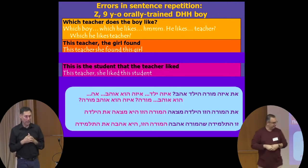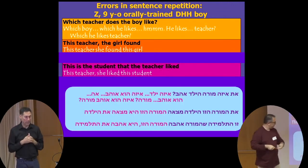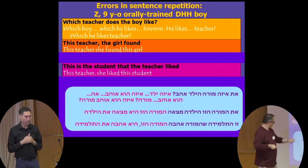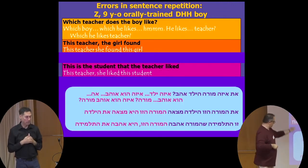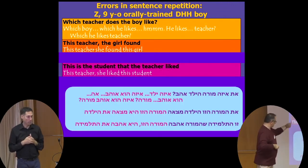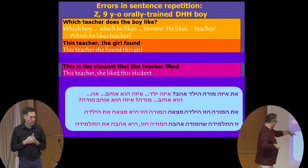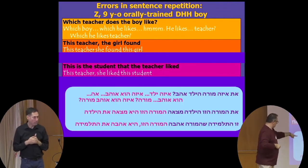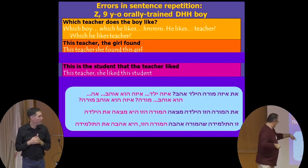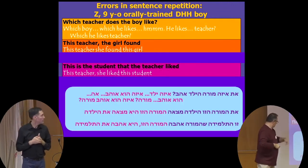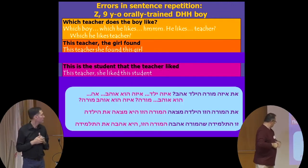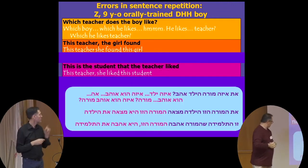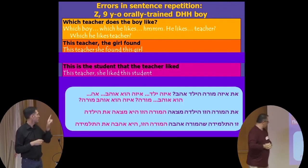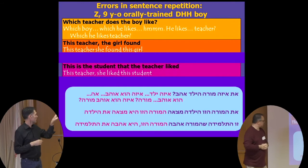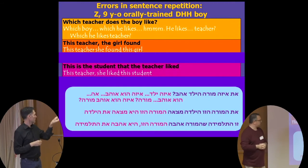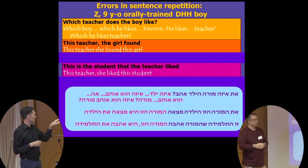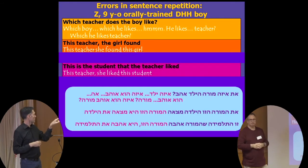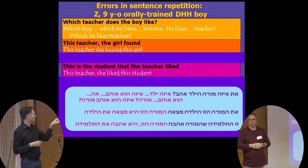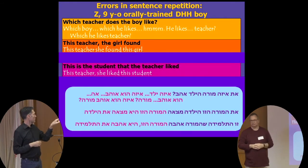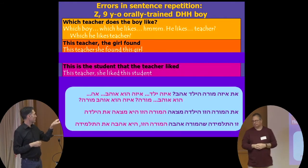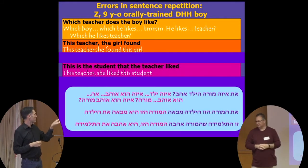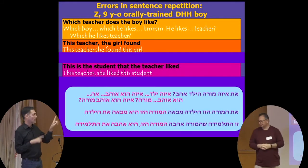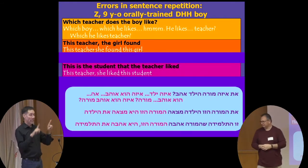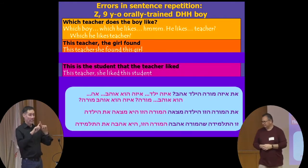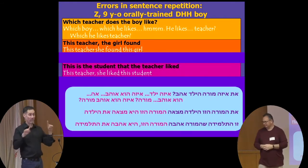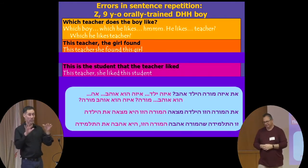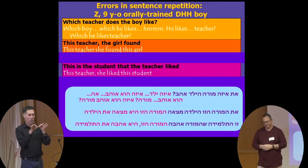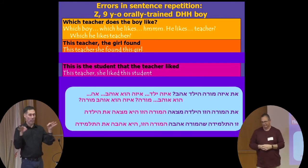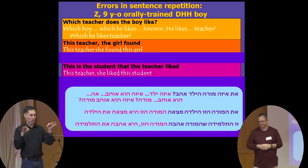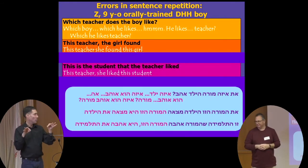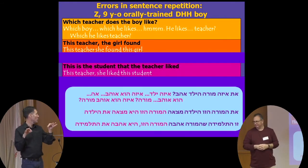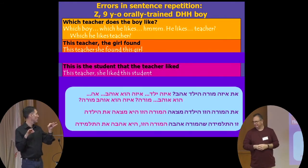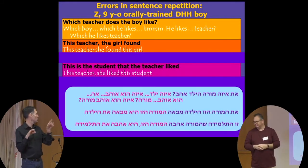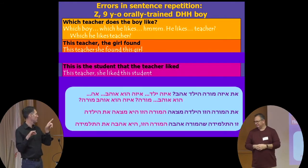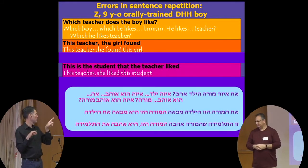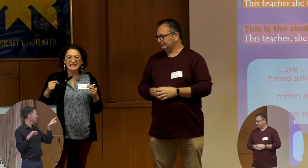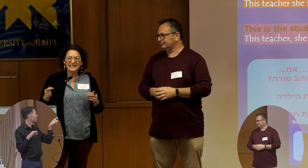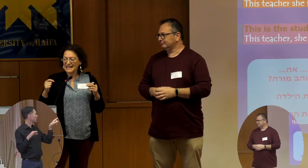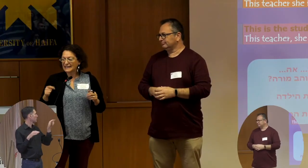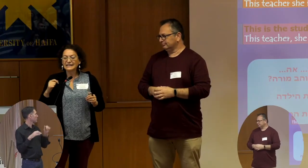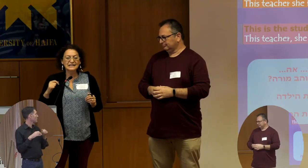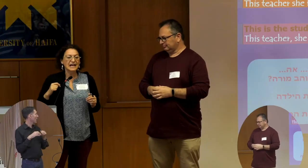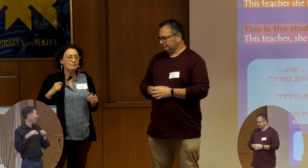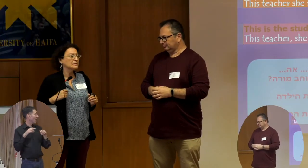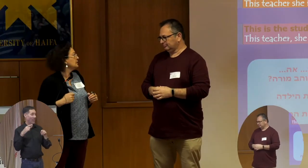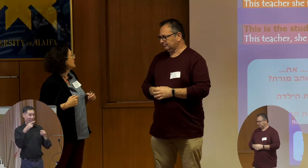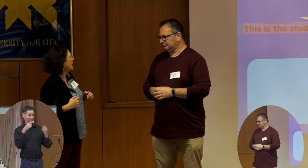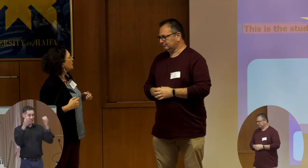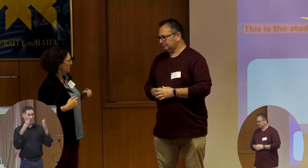We see the same happening with a different type of structure like this teacher, the girlfriend. You see that it's exactly the same kind of